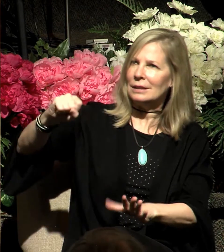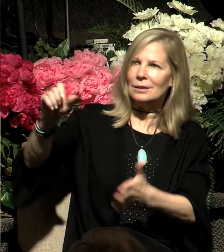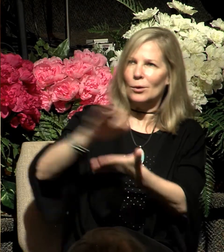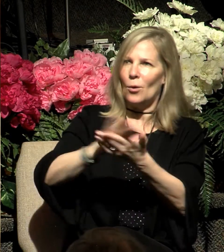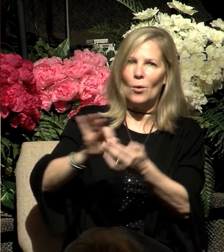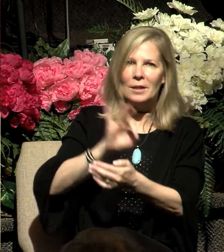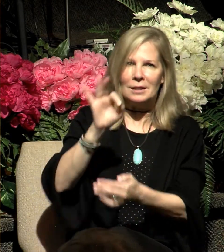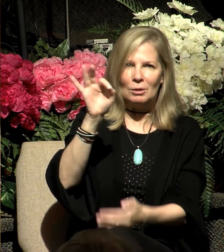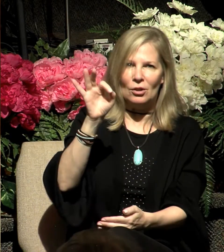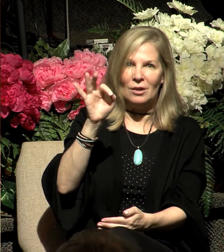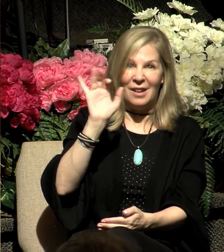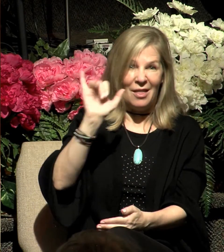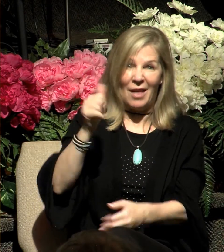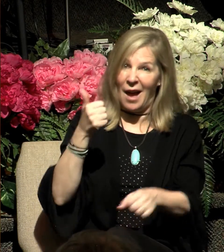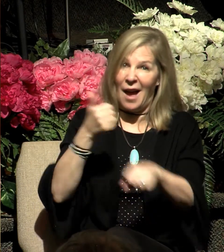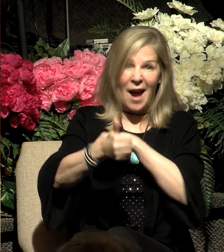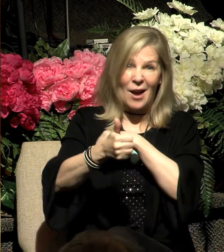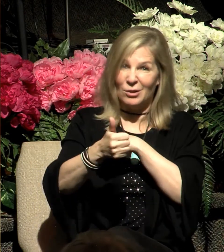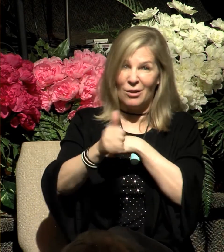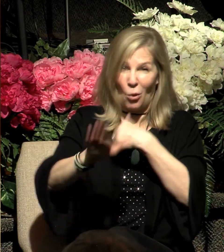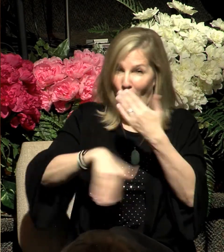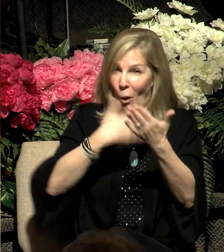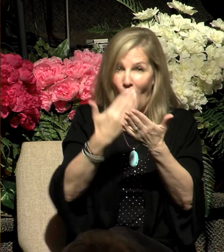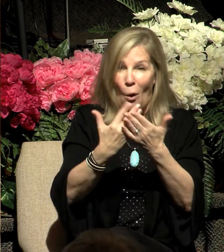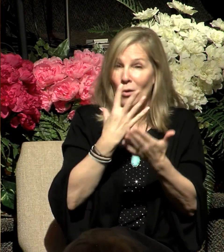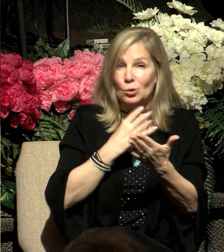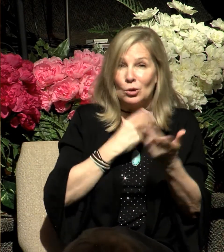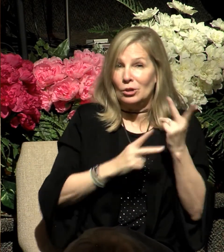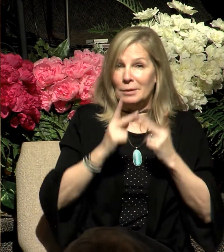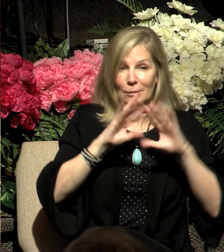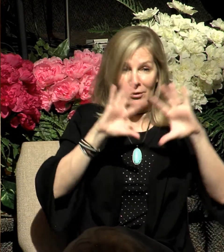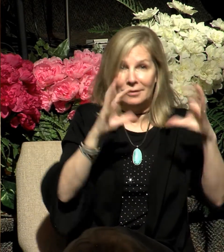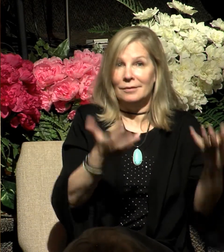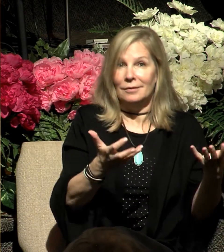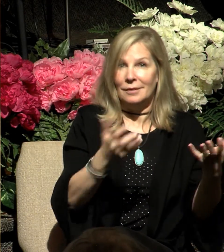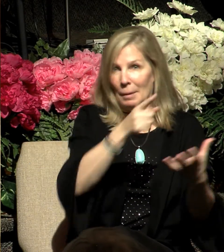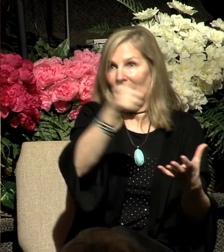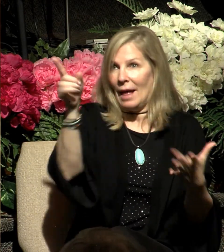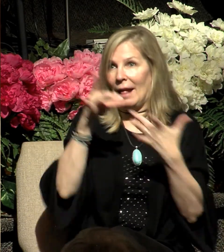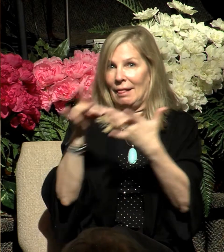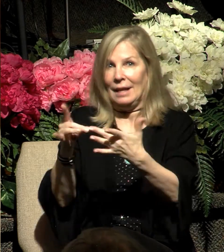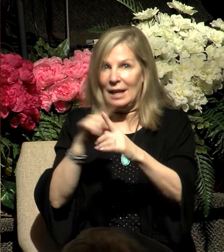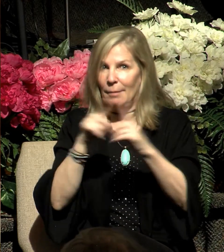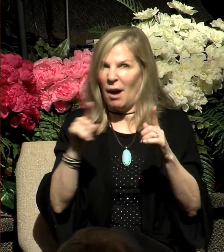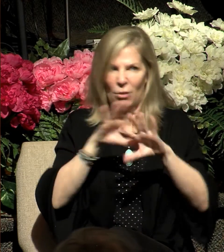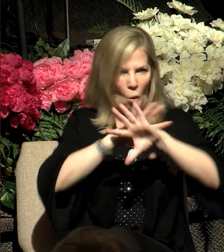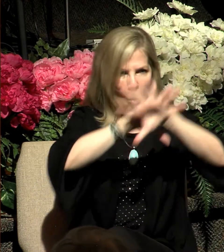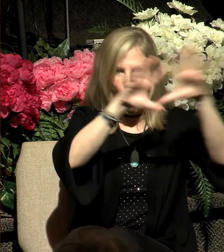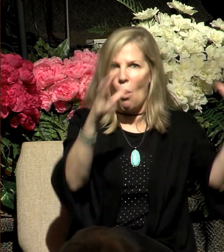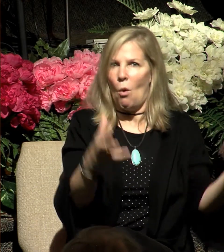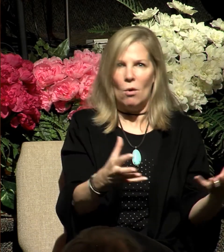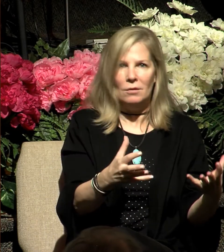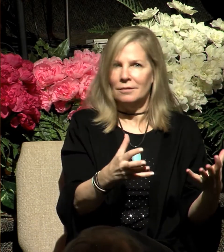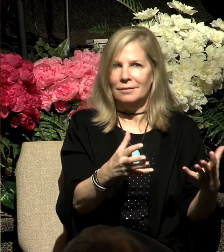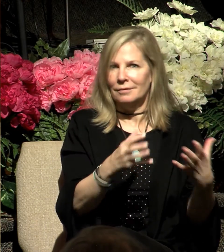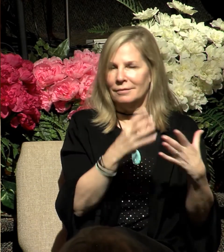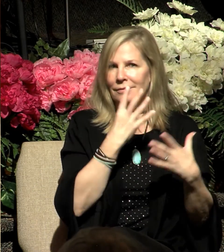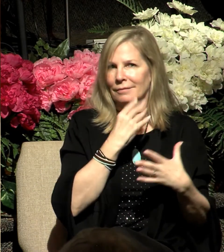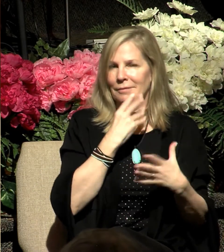an accusation against the entire nation, led by them, but the entire nation of Israel. They resisted God in Egypt. They